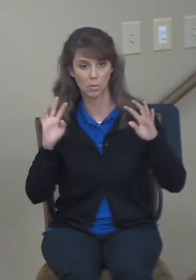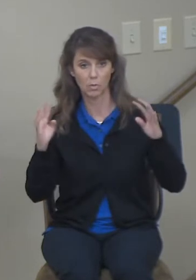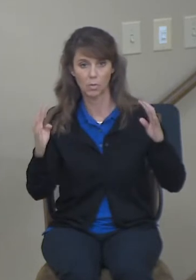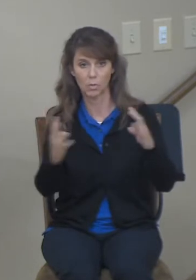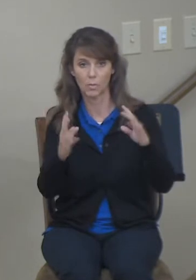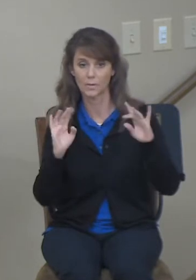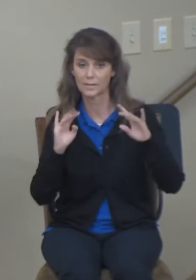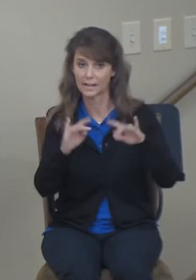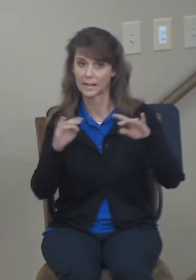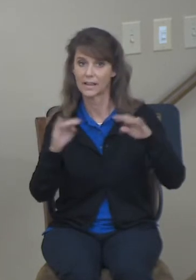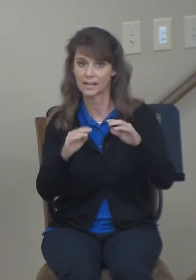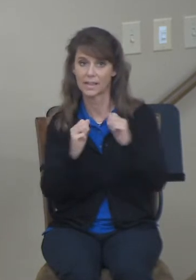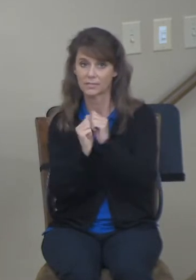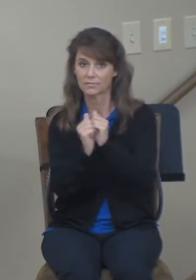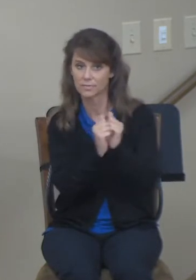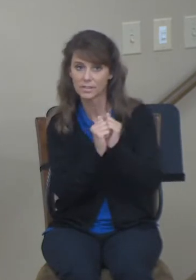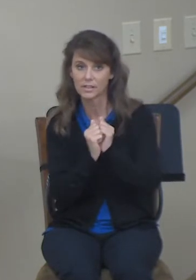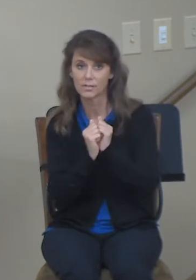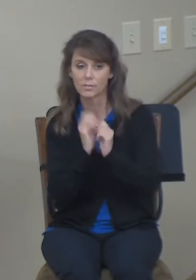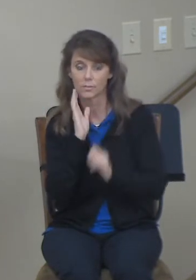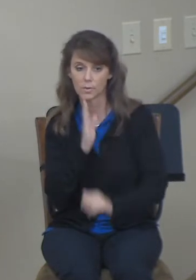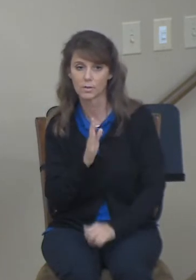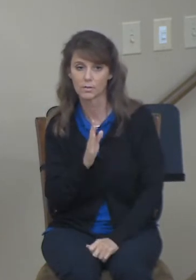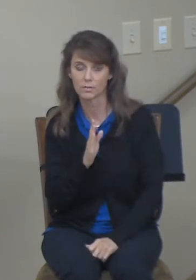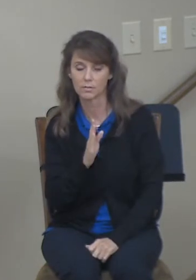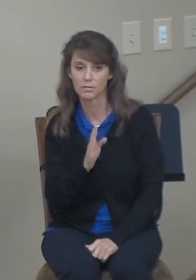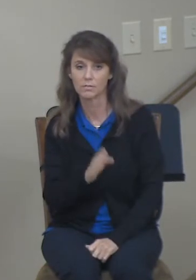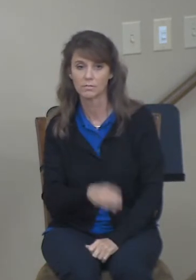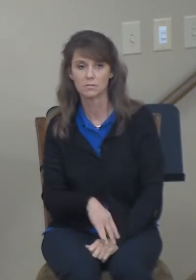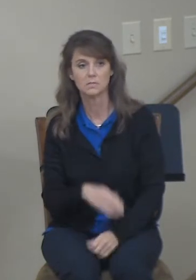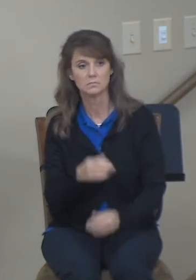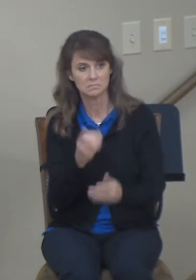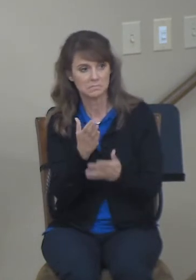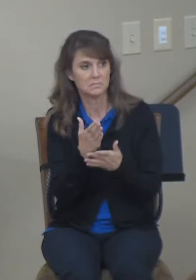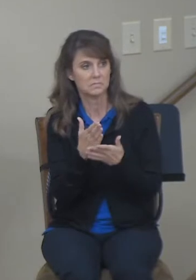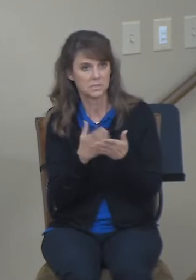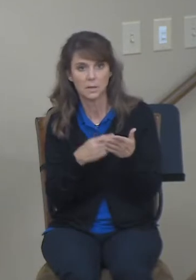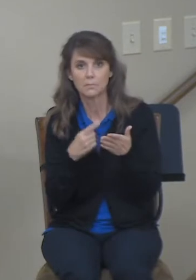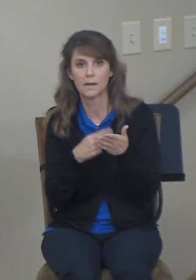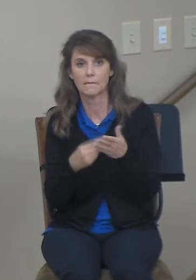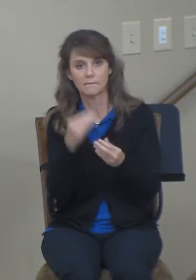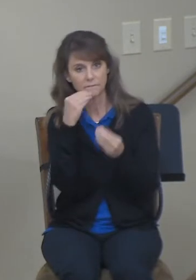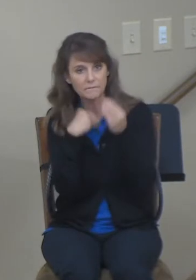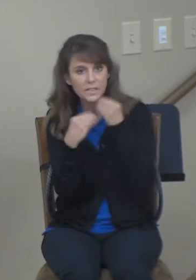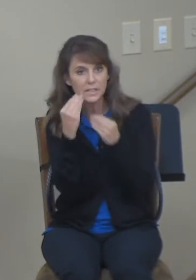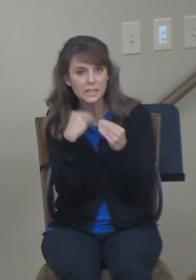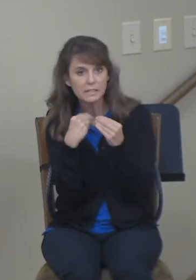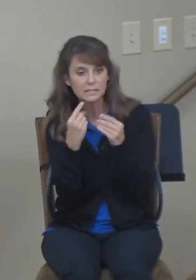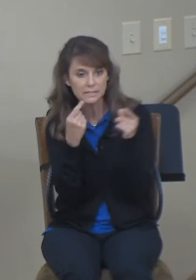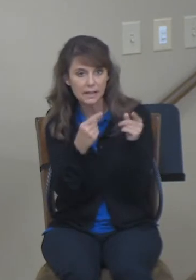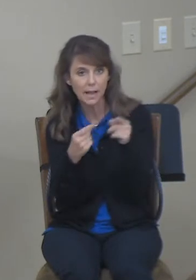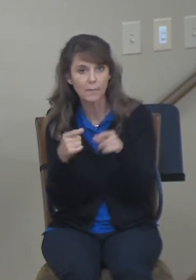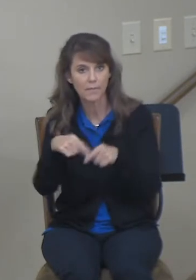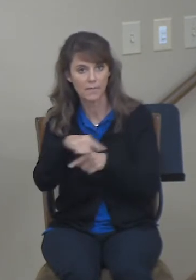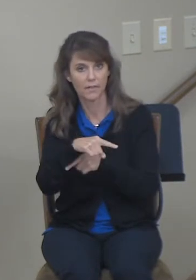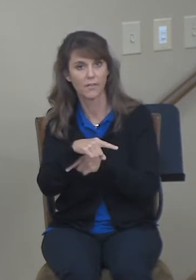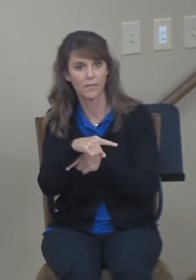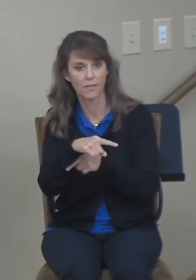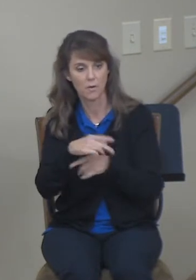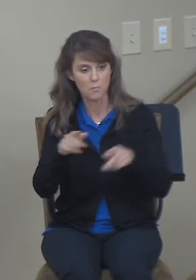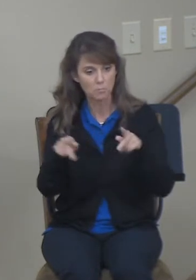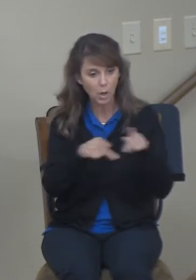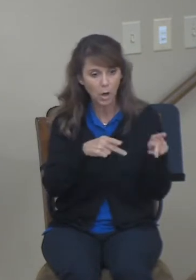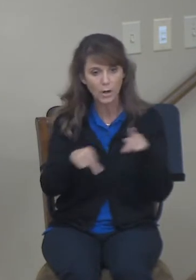Testament were connected to the threshing floor. Even it was a place of merriment and parties and even